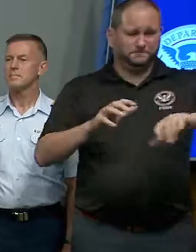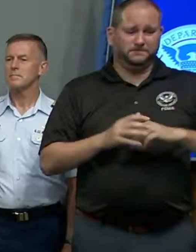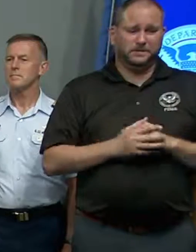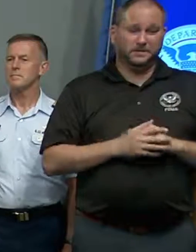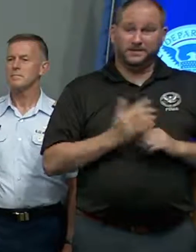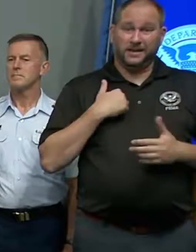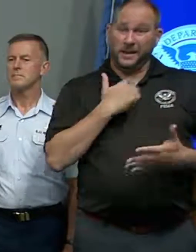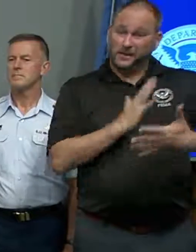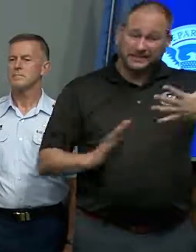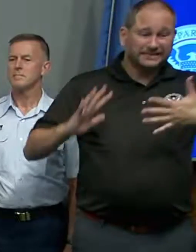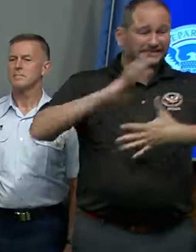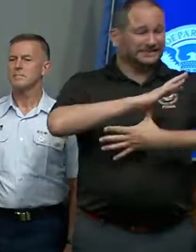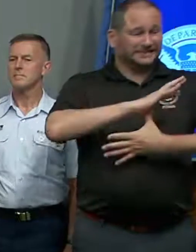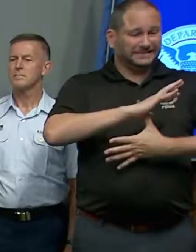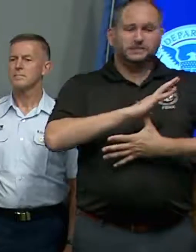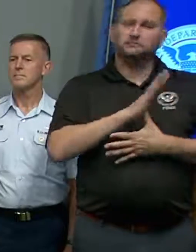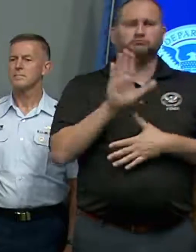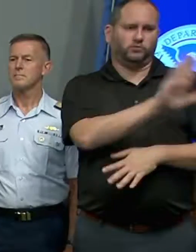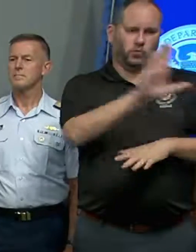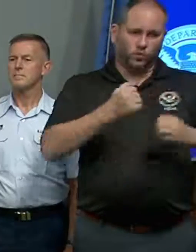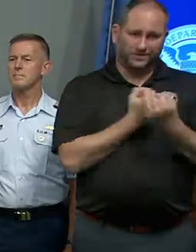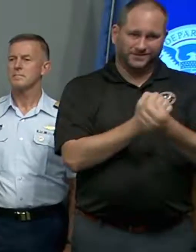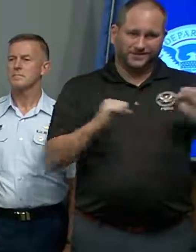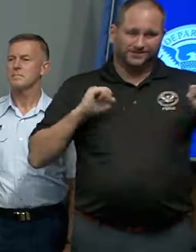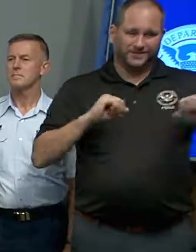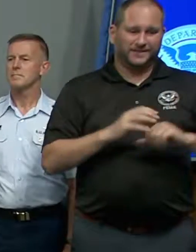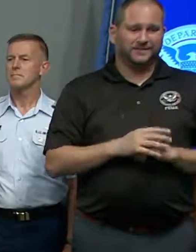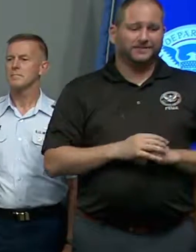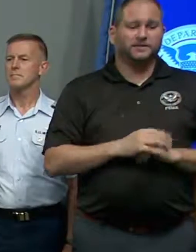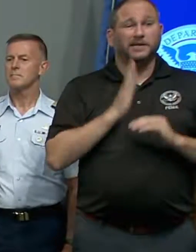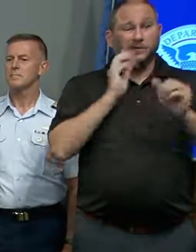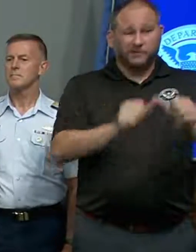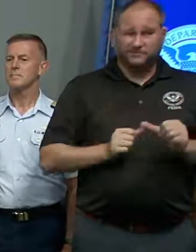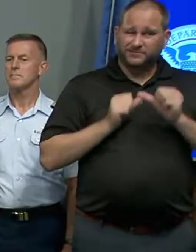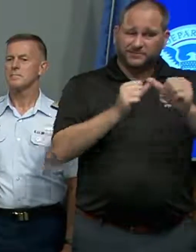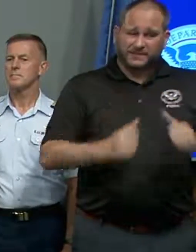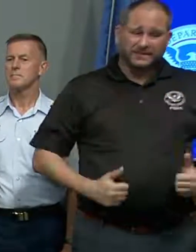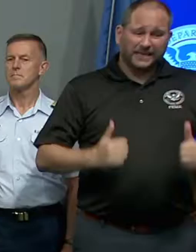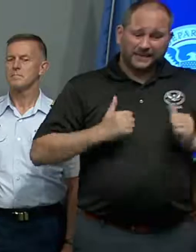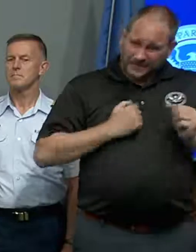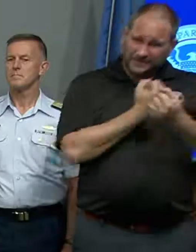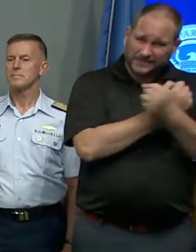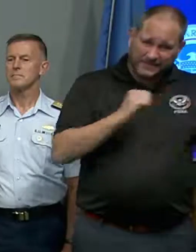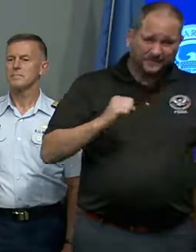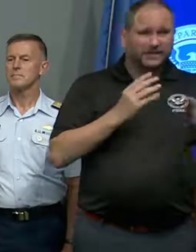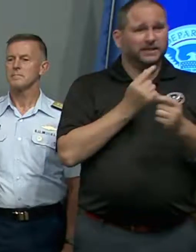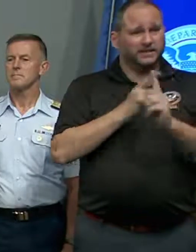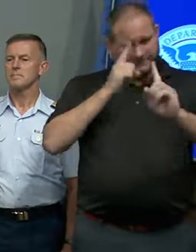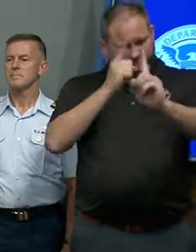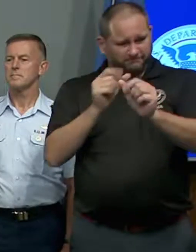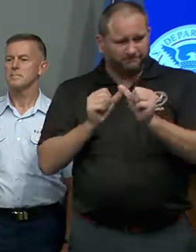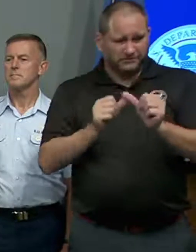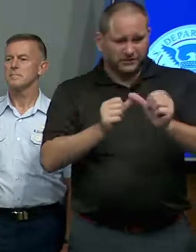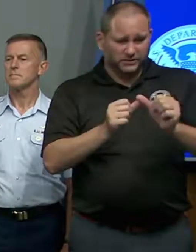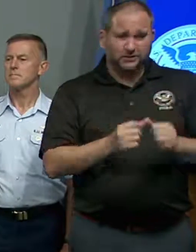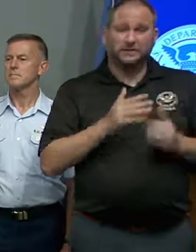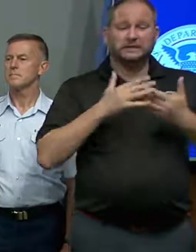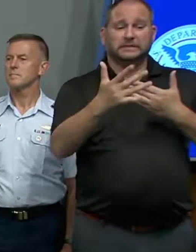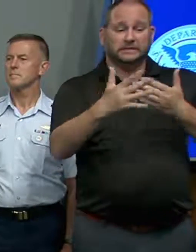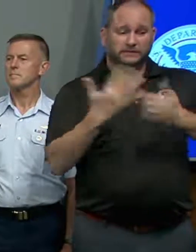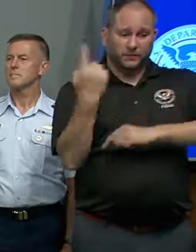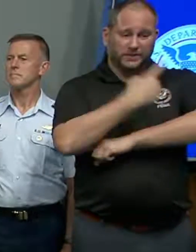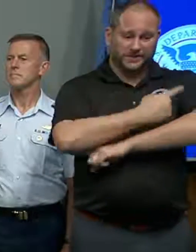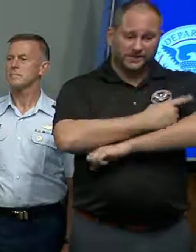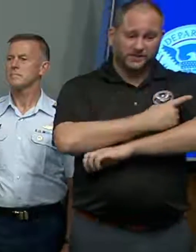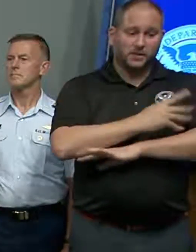everyone's safety. We will continue with the life-sustaining, life-saving mission for the next few days and then move